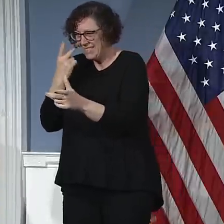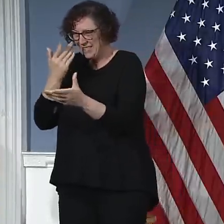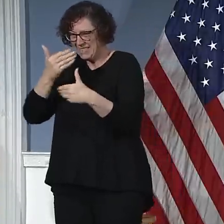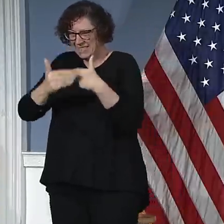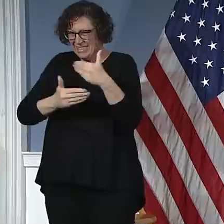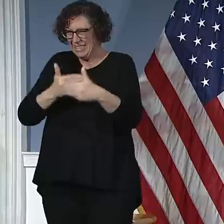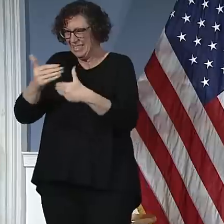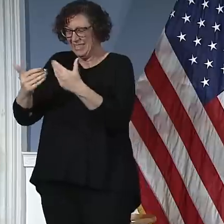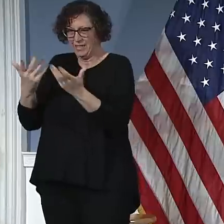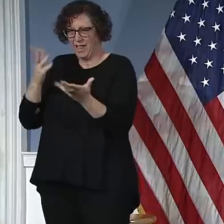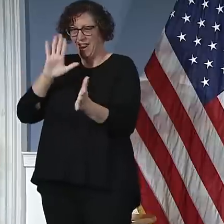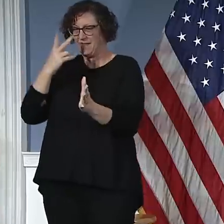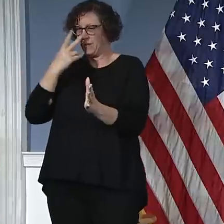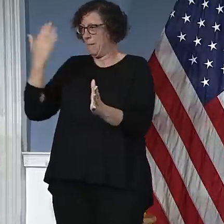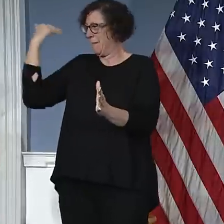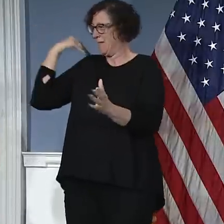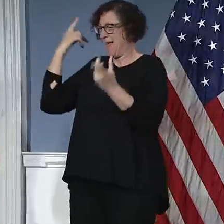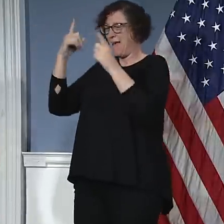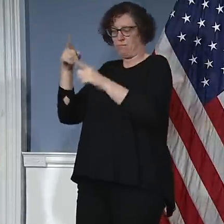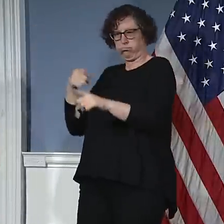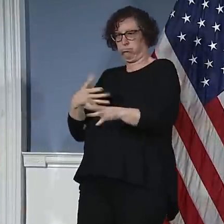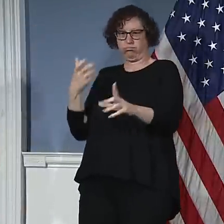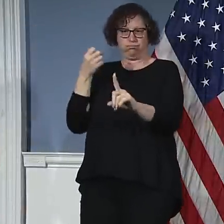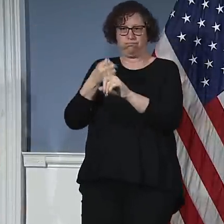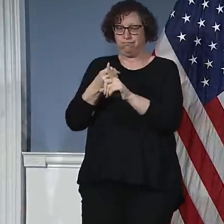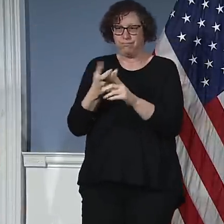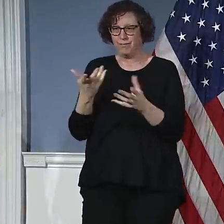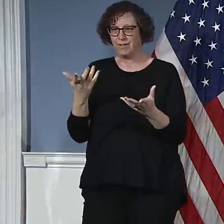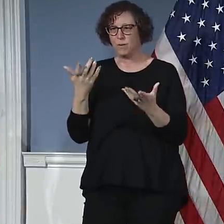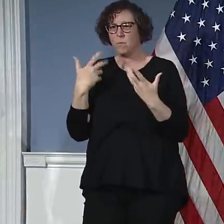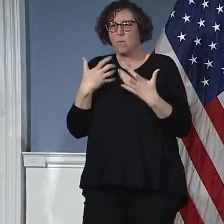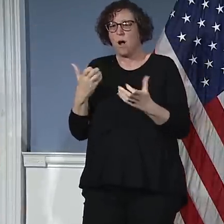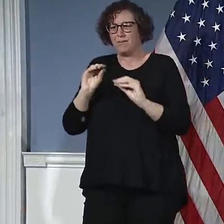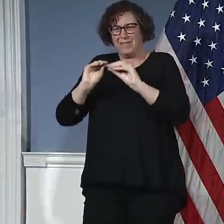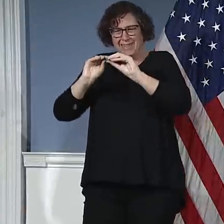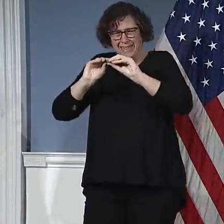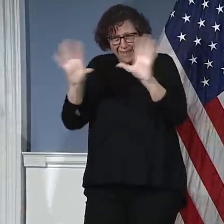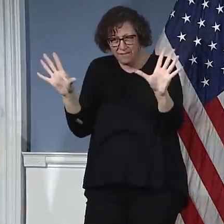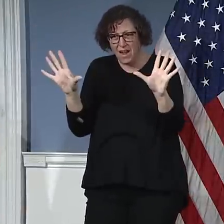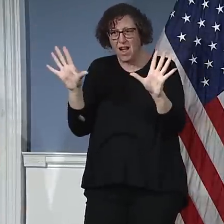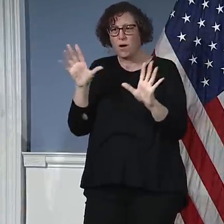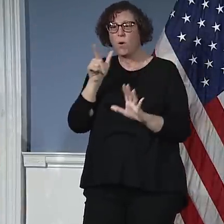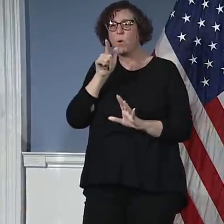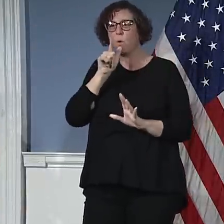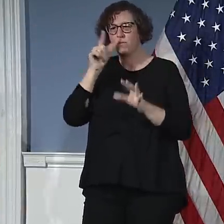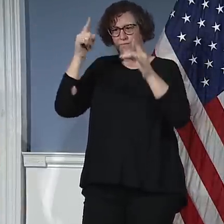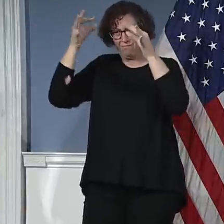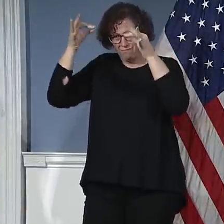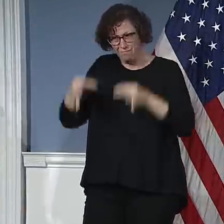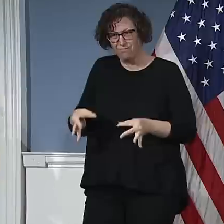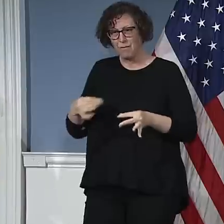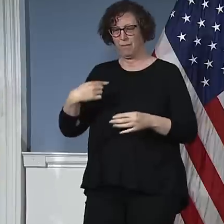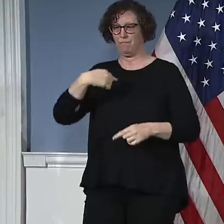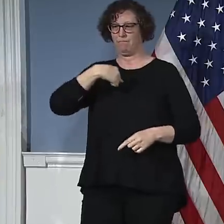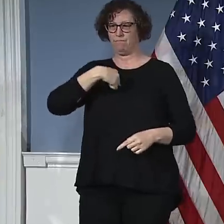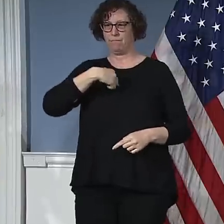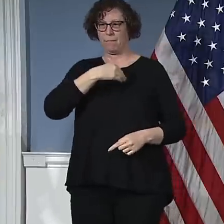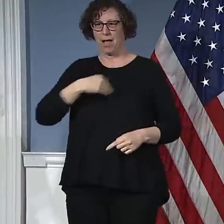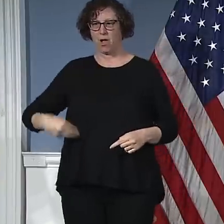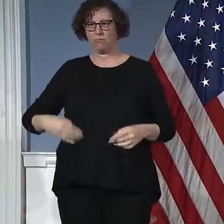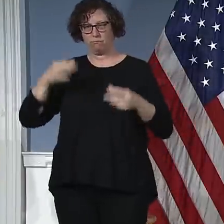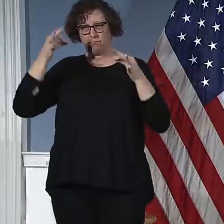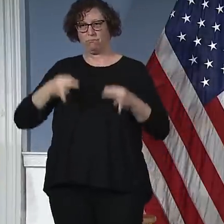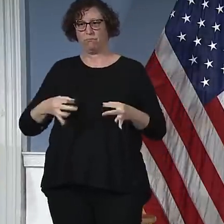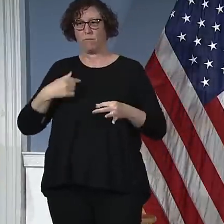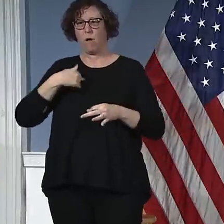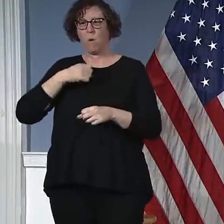offer his views but I want to make very clear that I'm making the ultimate decisions, taking in the advice from all these different sources and doing what